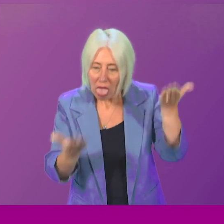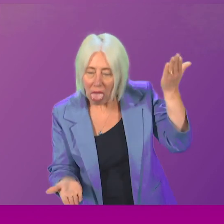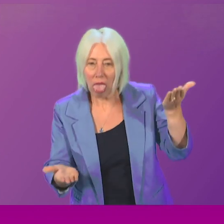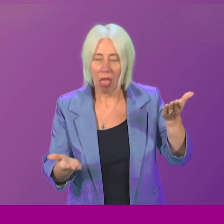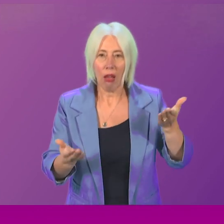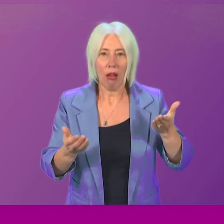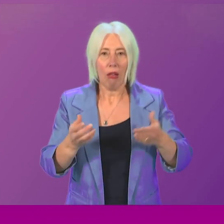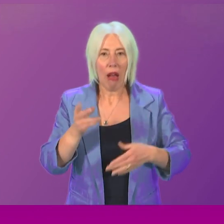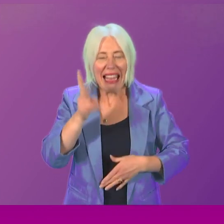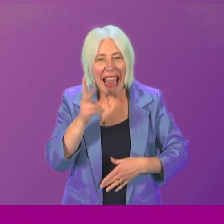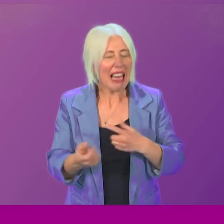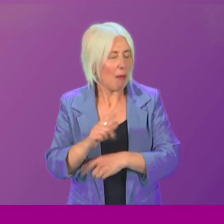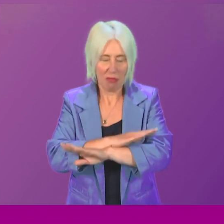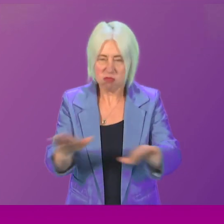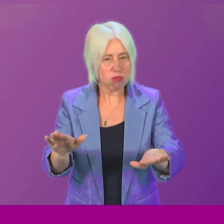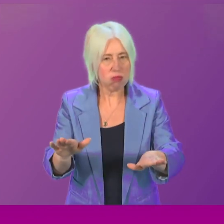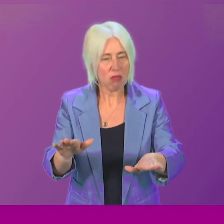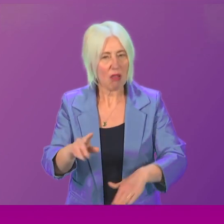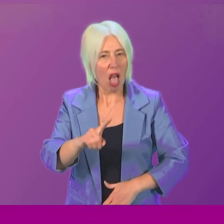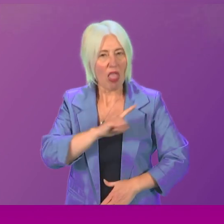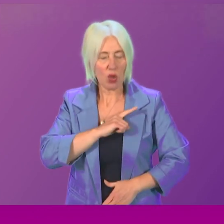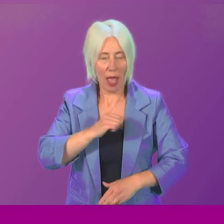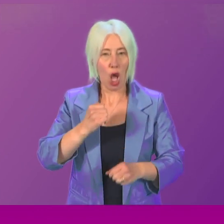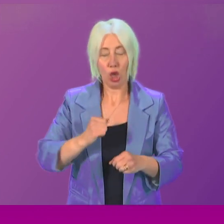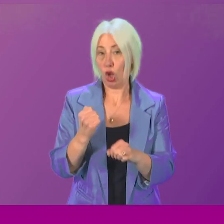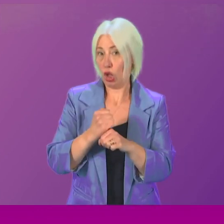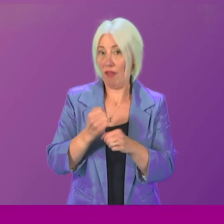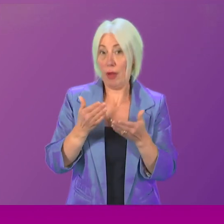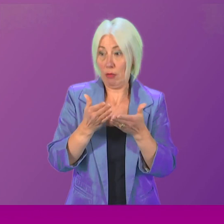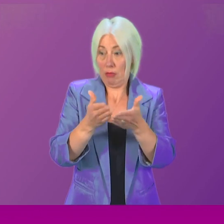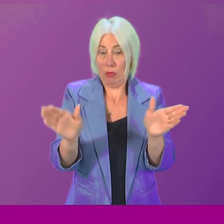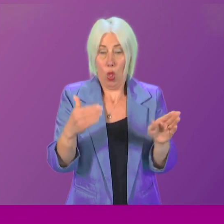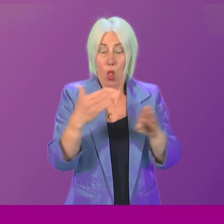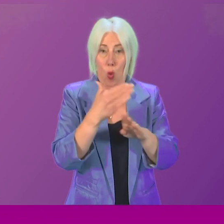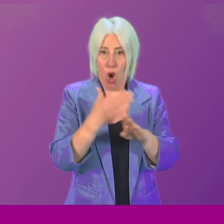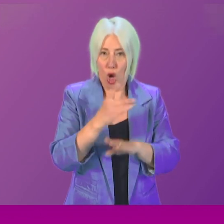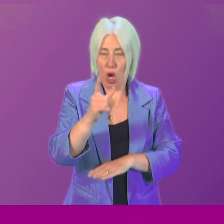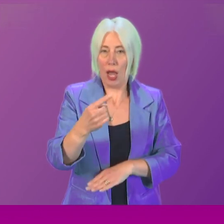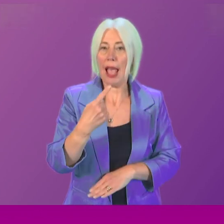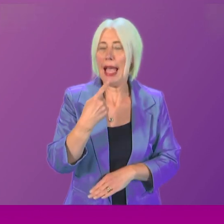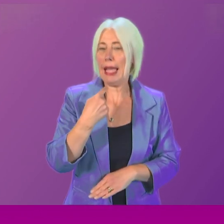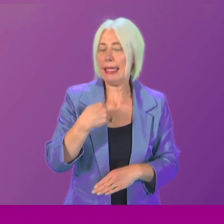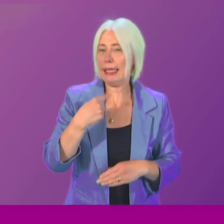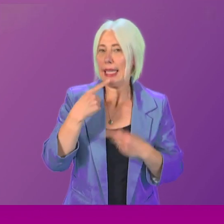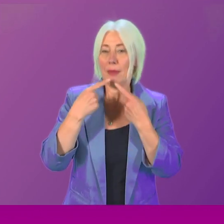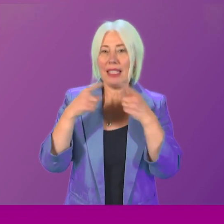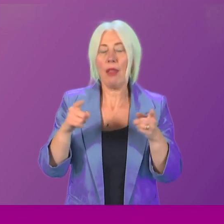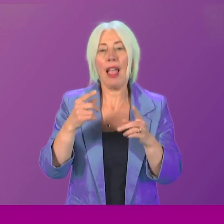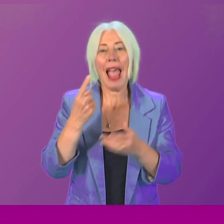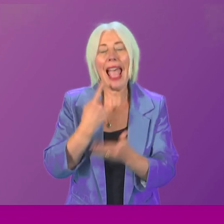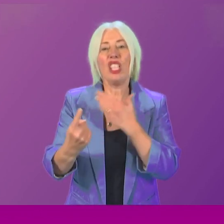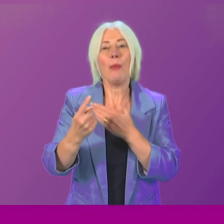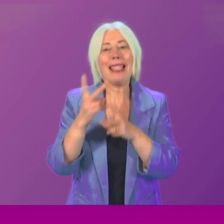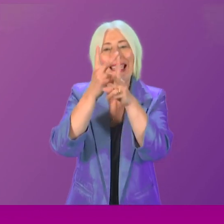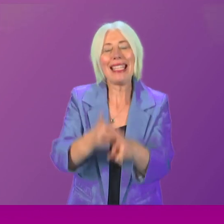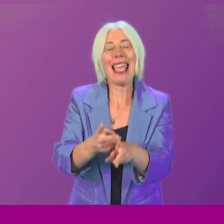again. That's why some of the wider work that the Scottish Government is doing is so important. I referenced in my statement the independent care review